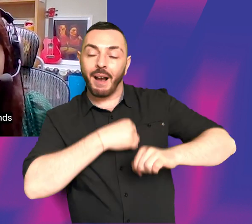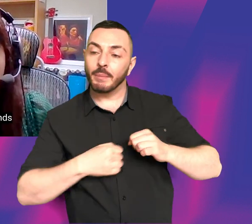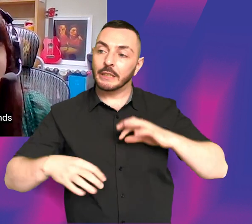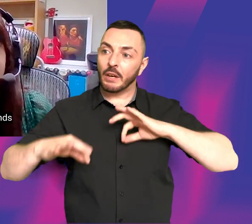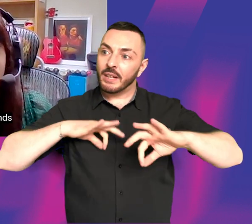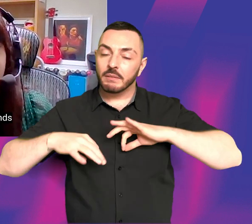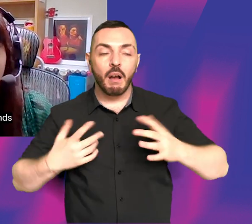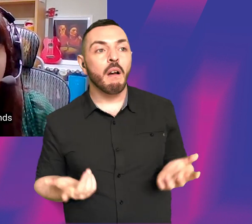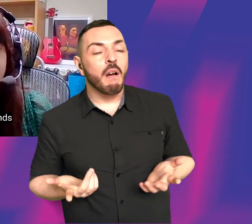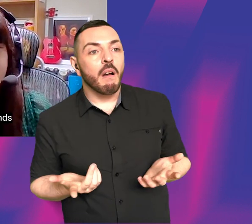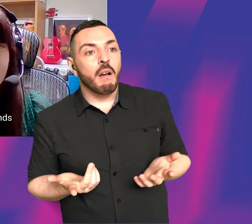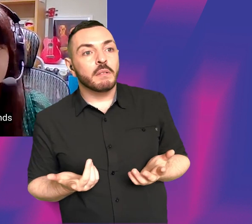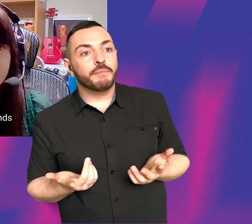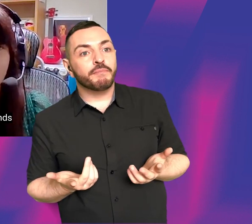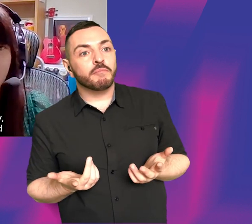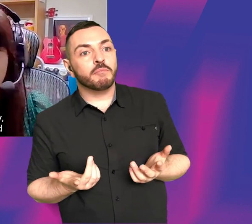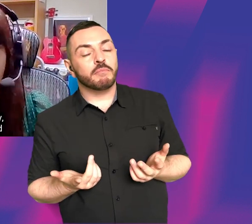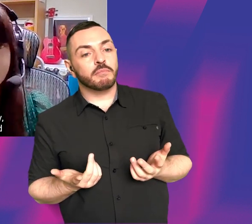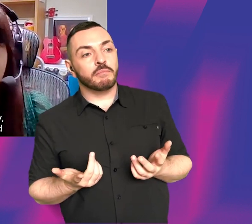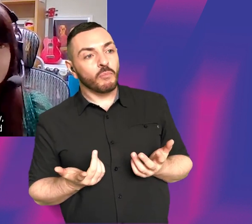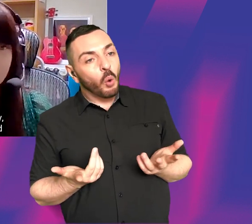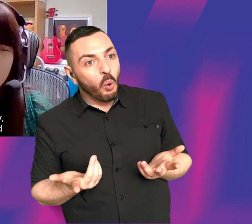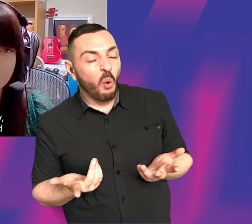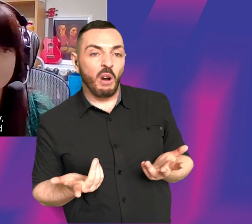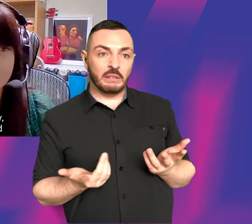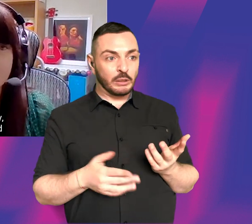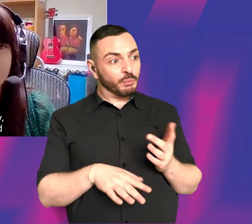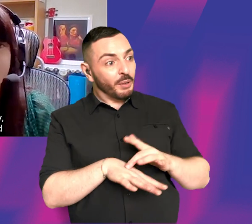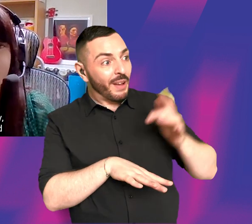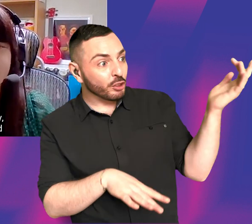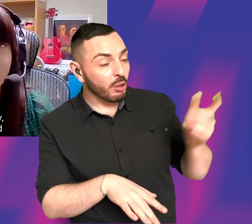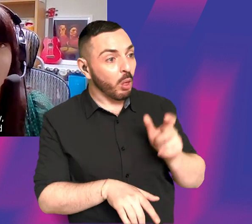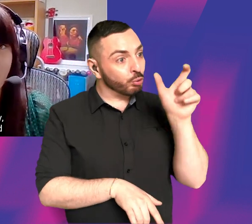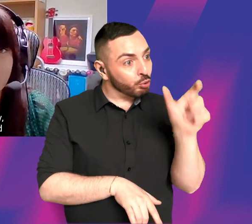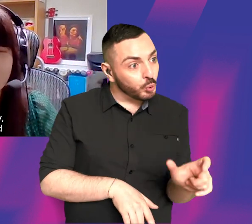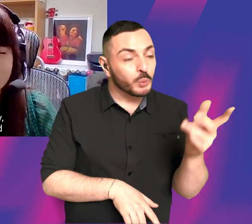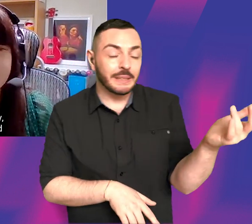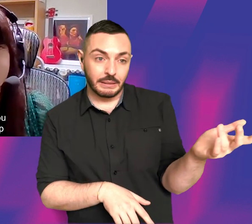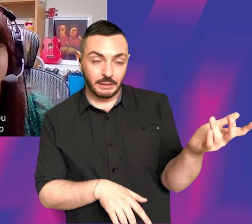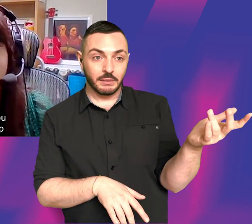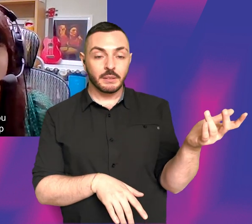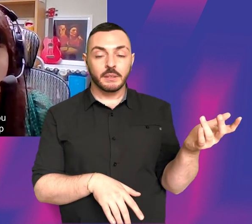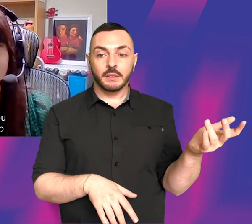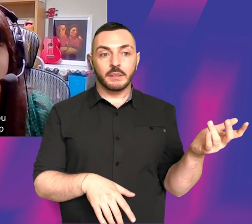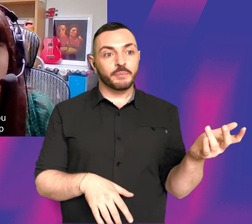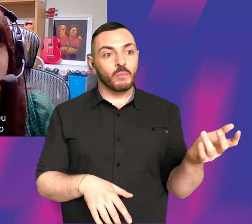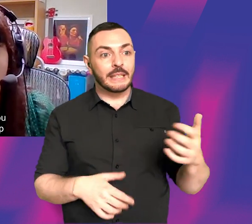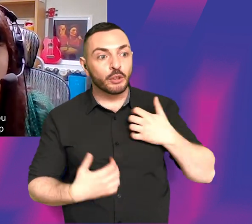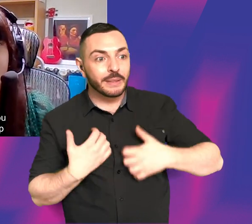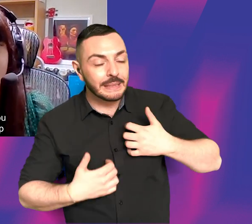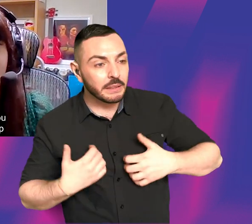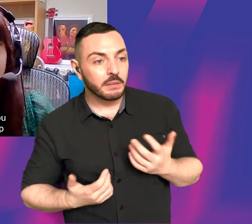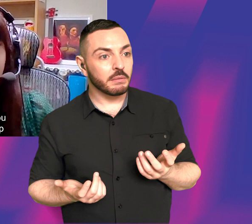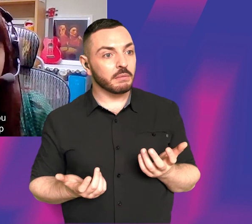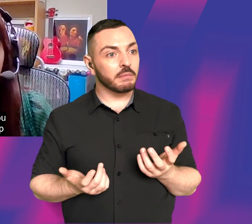anyone who finds themselves on a set, whether it's professional or, like I say, a student set and they're interested in directing? Is there anything that